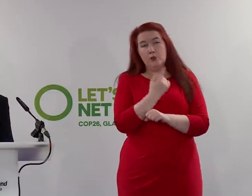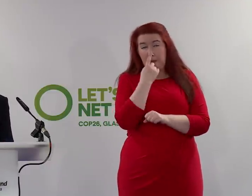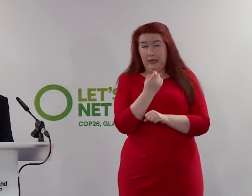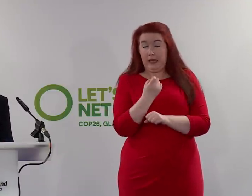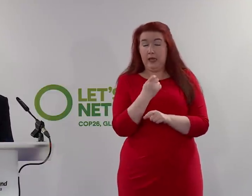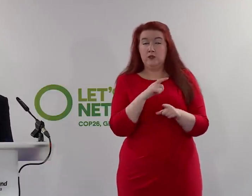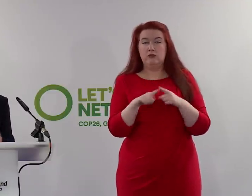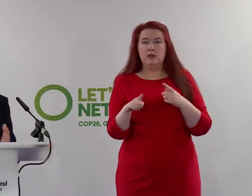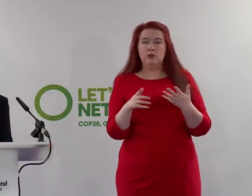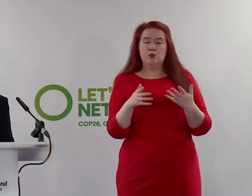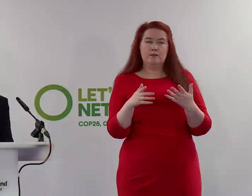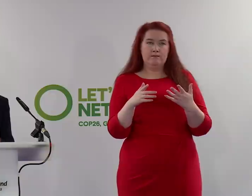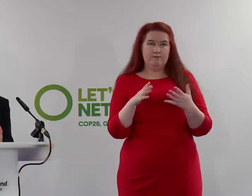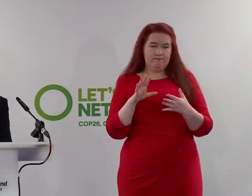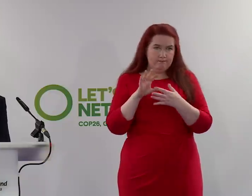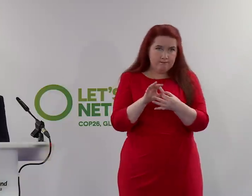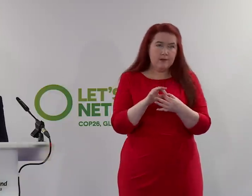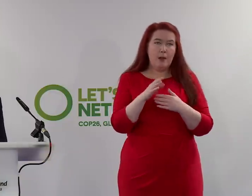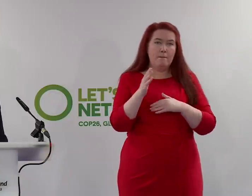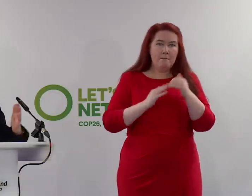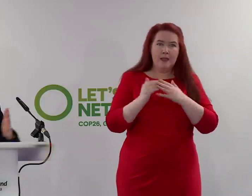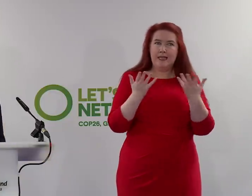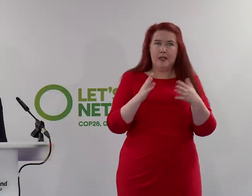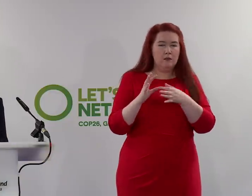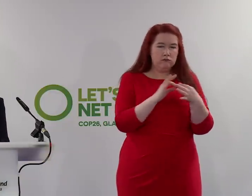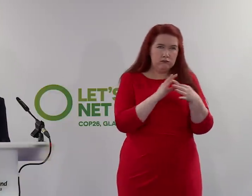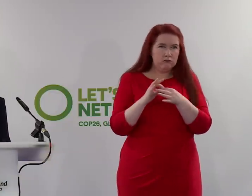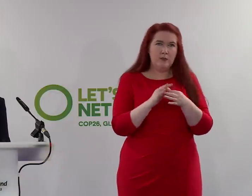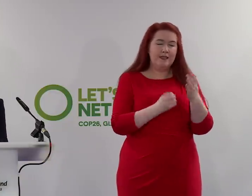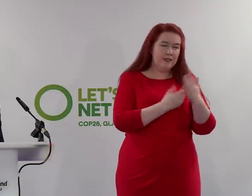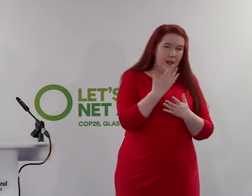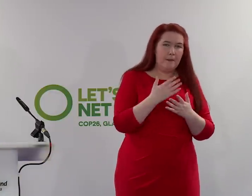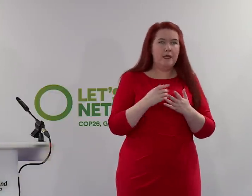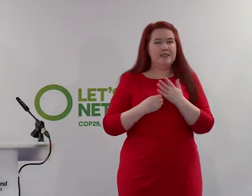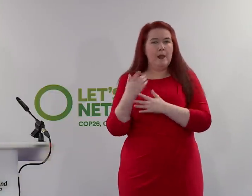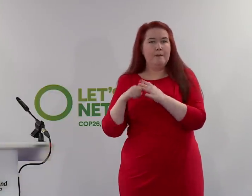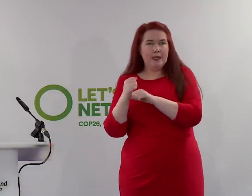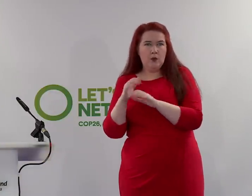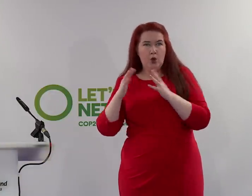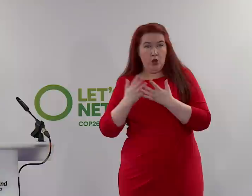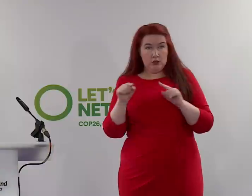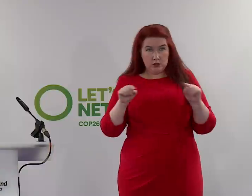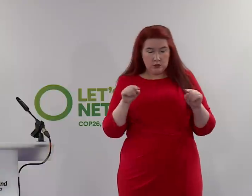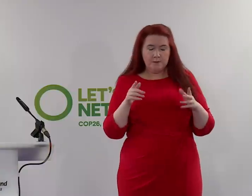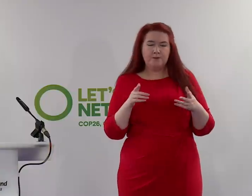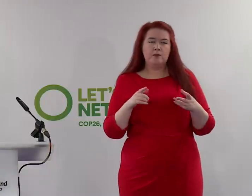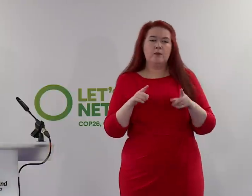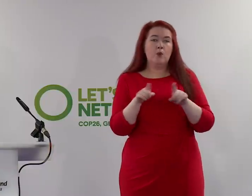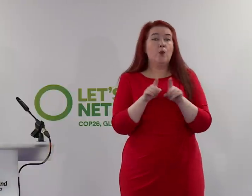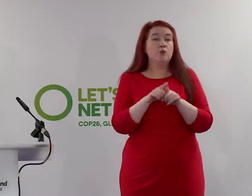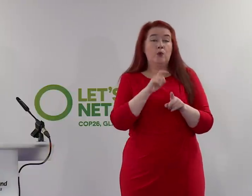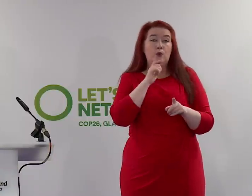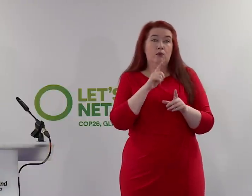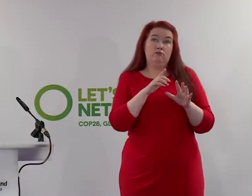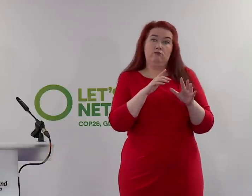and build bridges between the developed and developing world. I've already spoken about some of that. And between the countries sitting around the negotiating